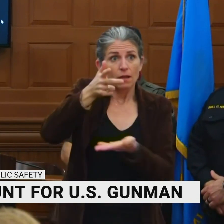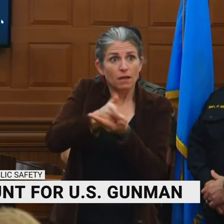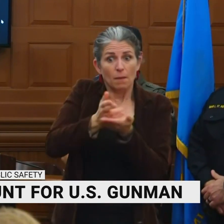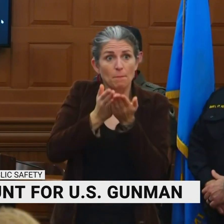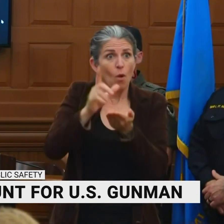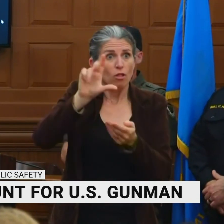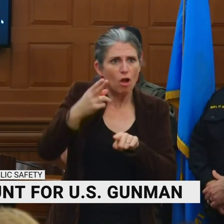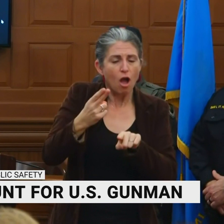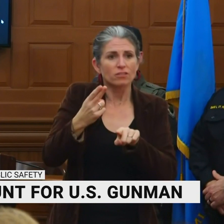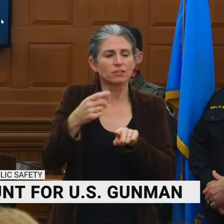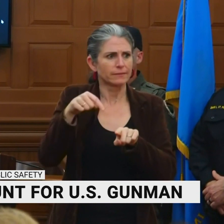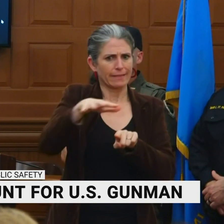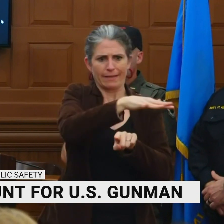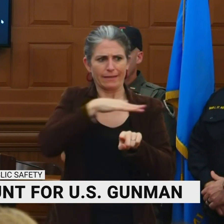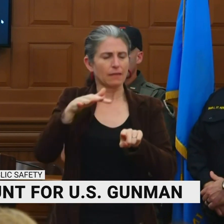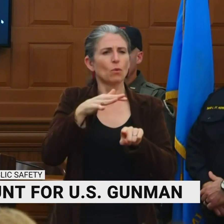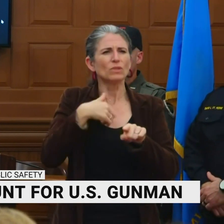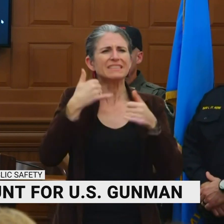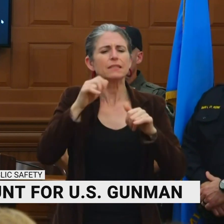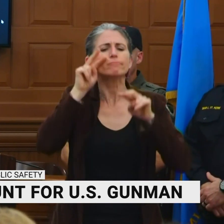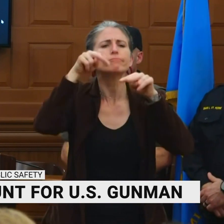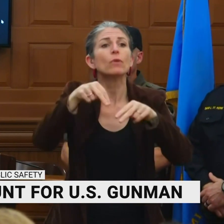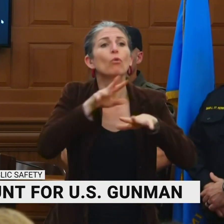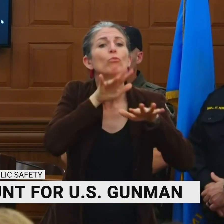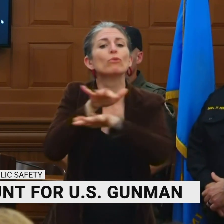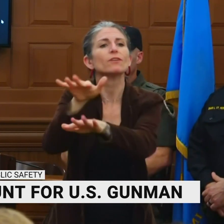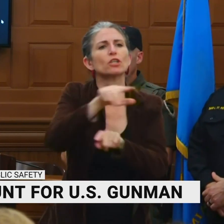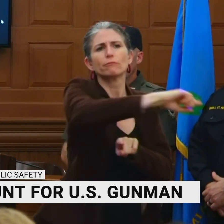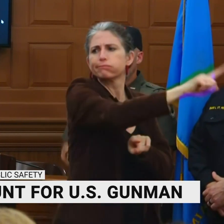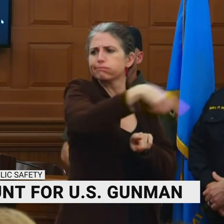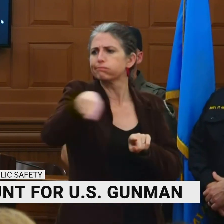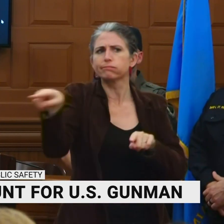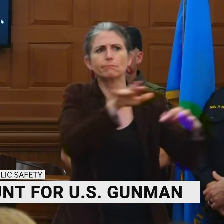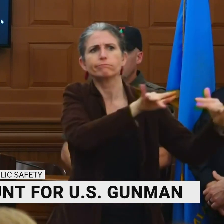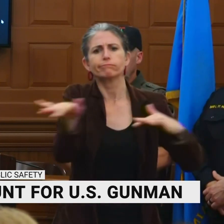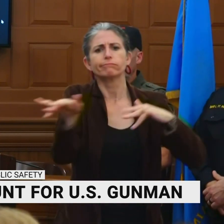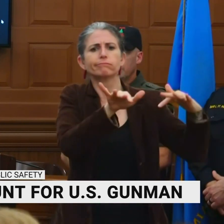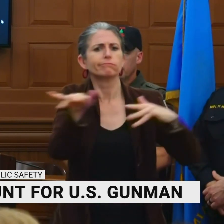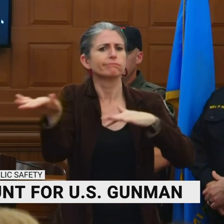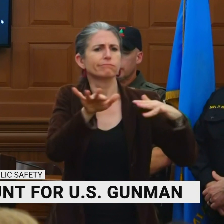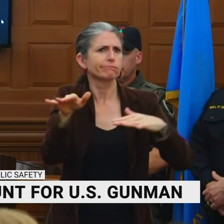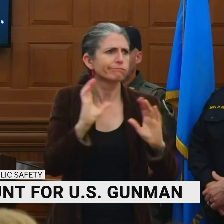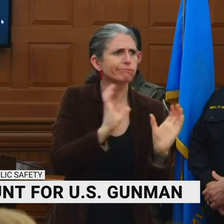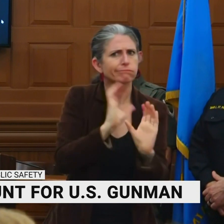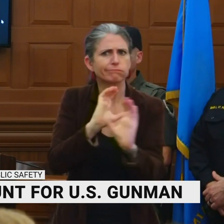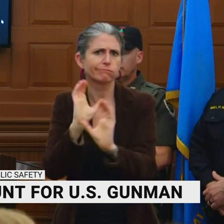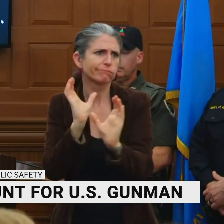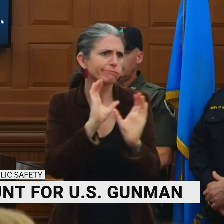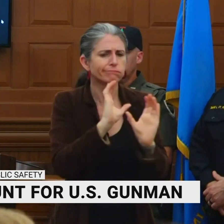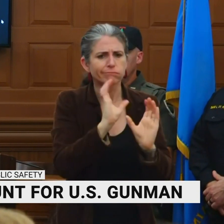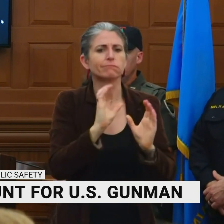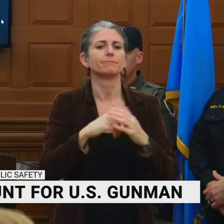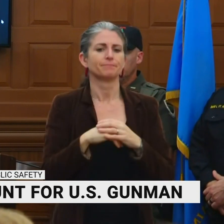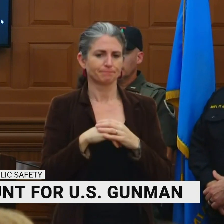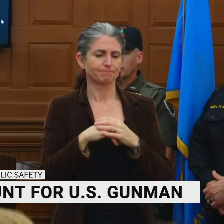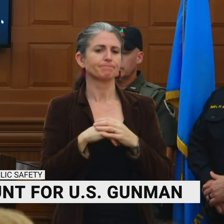And they'll be there as long as they can, based on the light. And as we mentioned earlier, we're talking about sonars and grid searches and things of that nature.